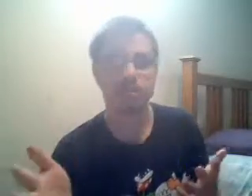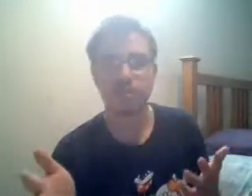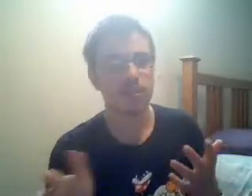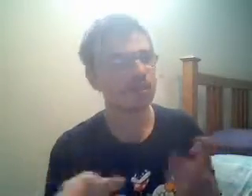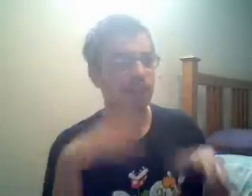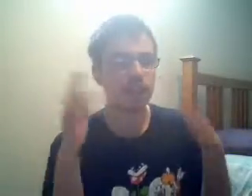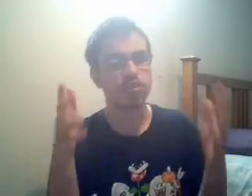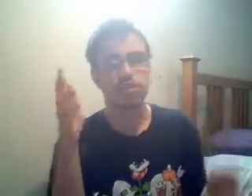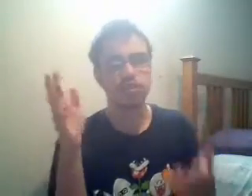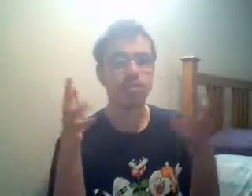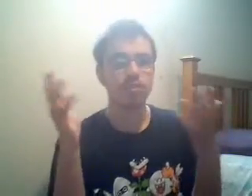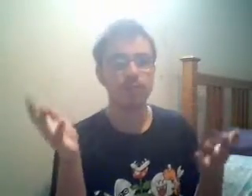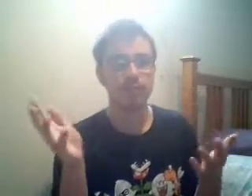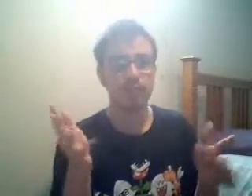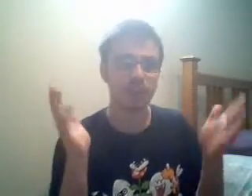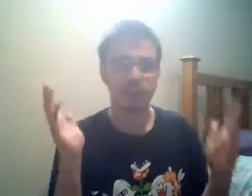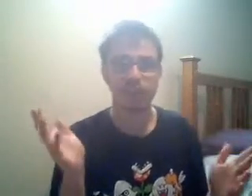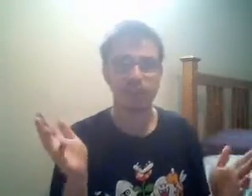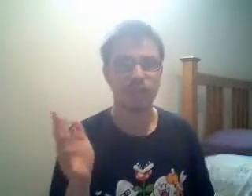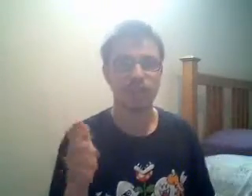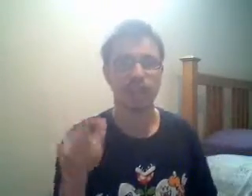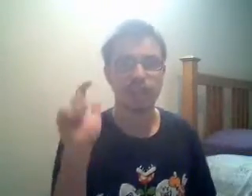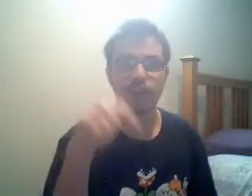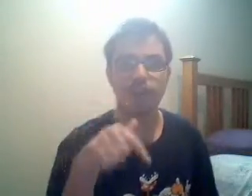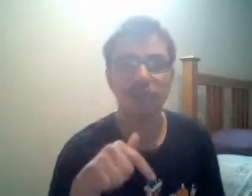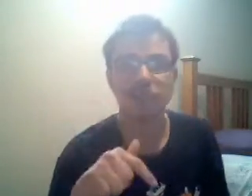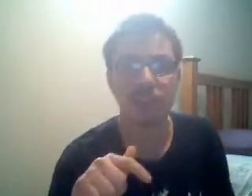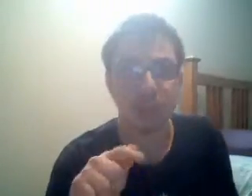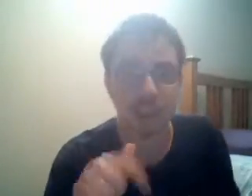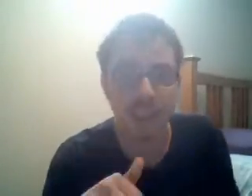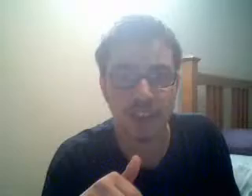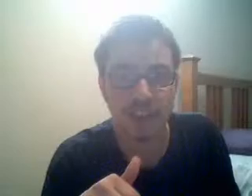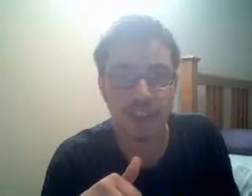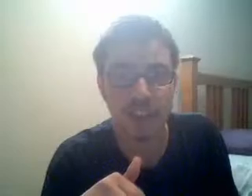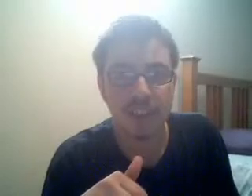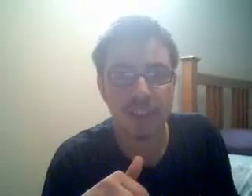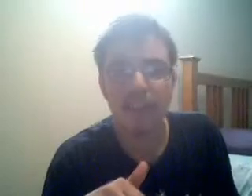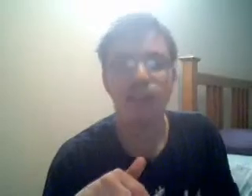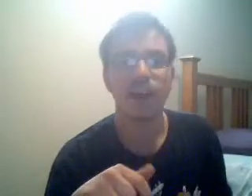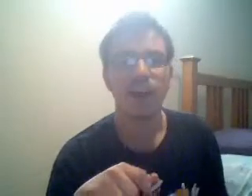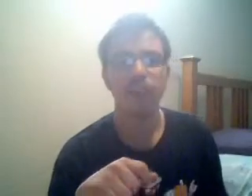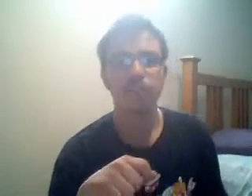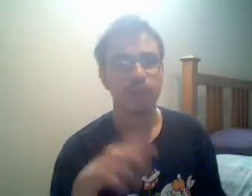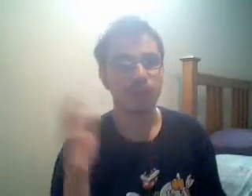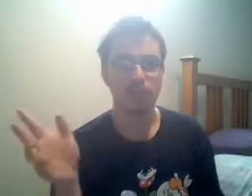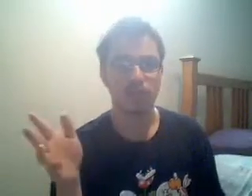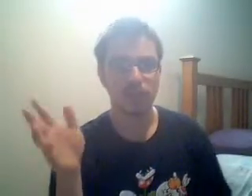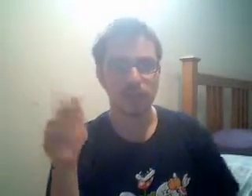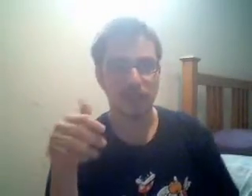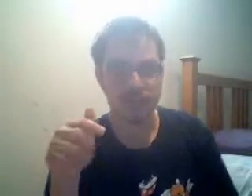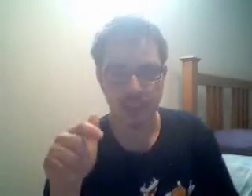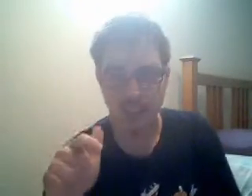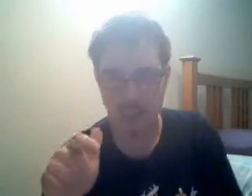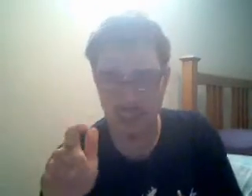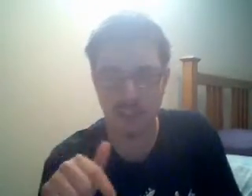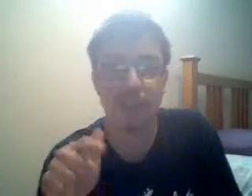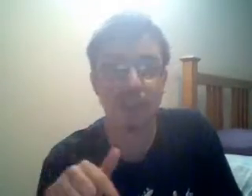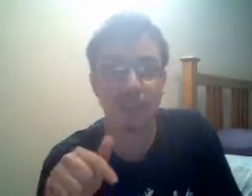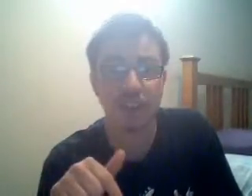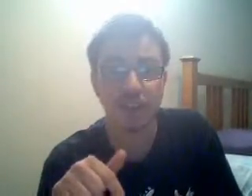question. Any question you want. Any question. In the comments of my channel. And I will answer them inside this video.